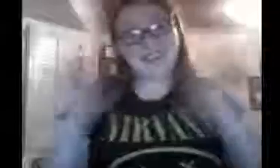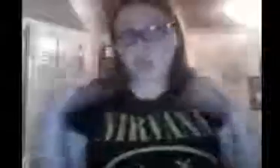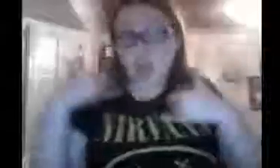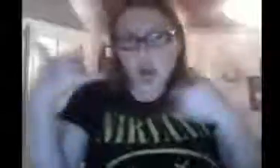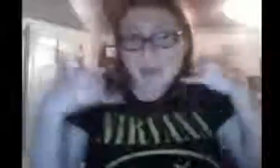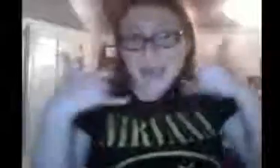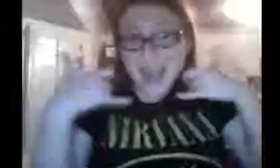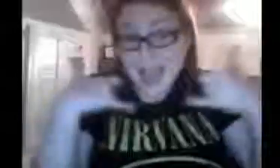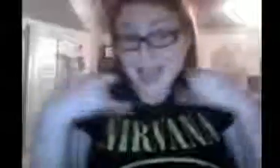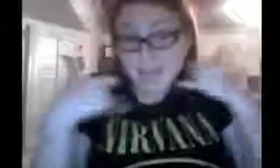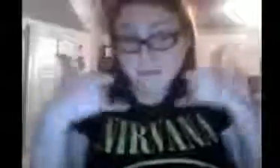Cobain.